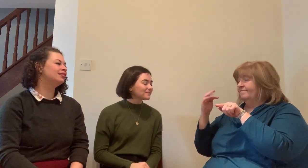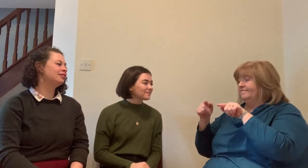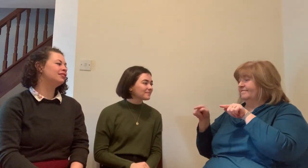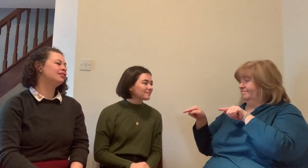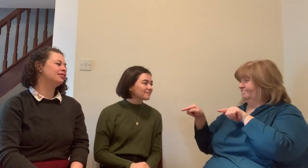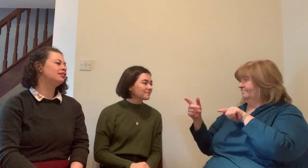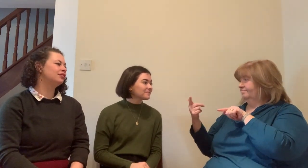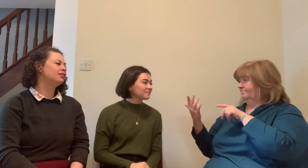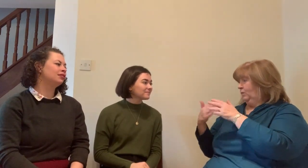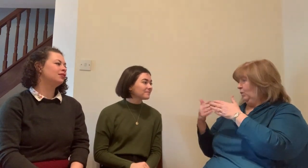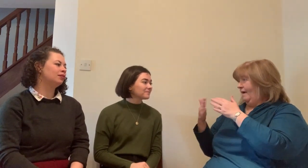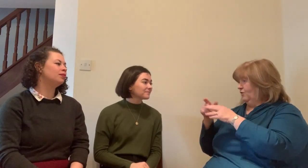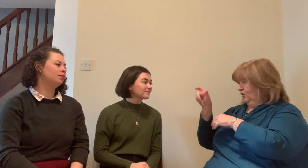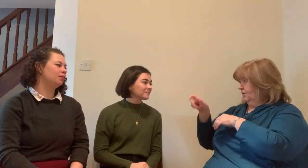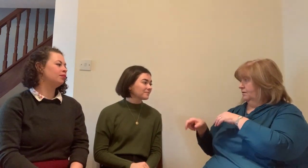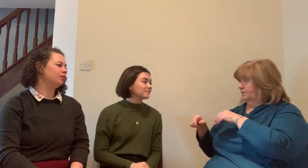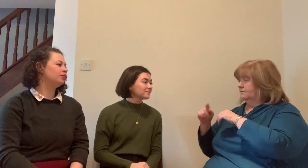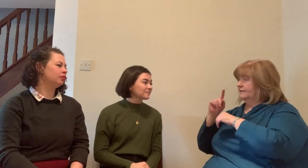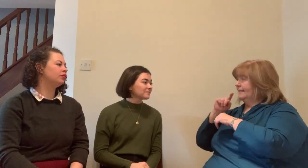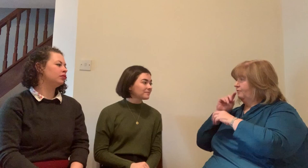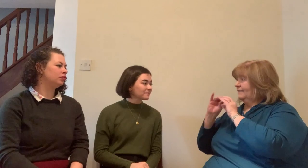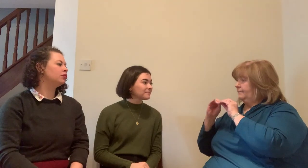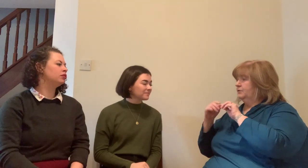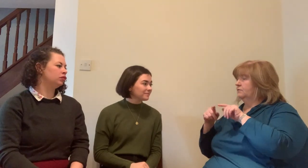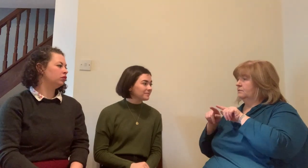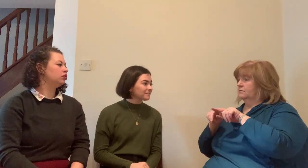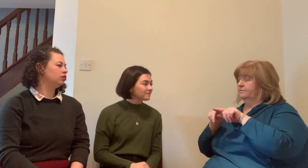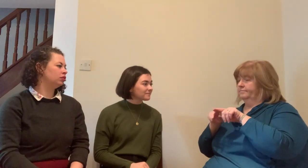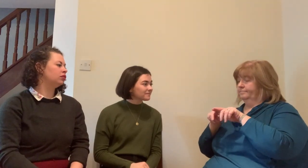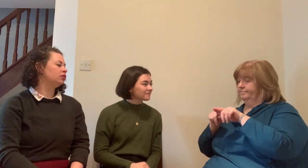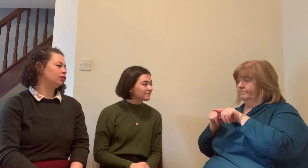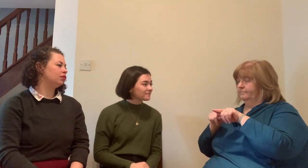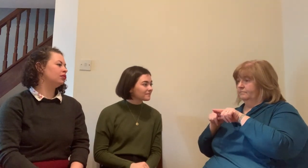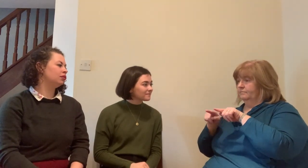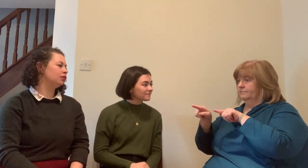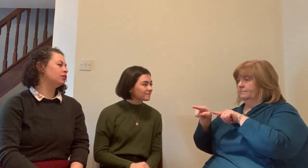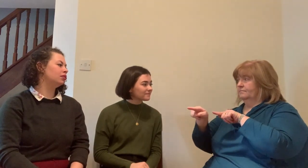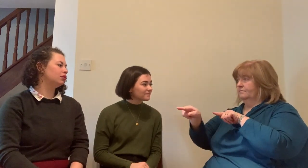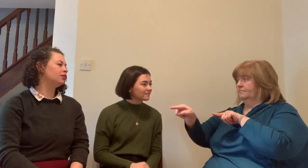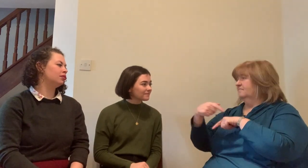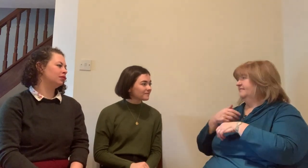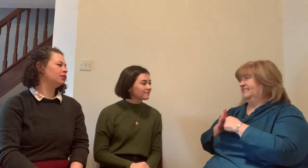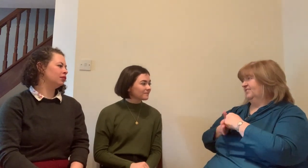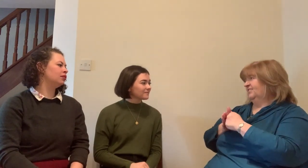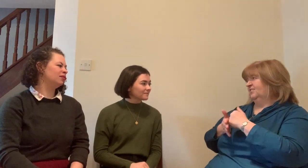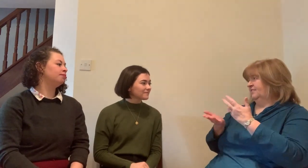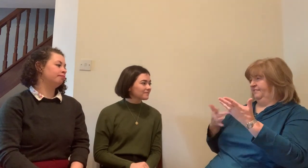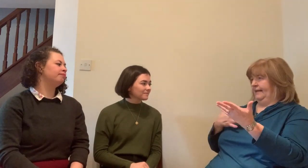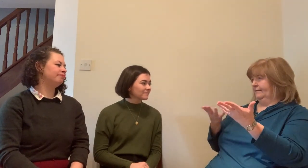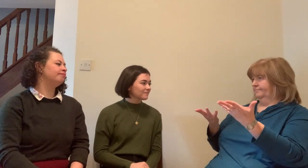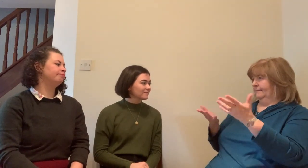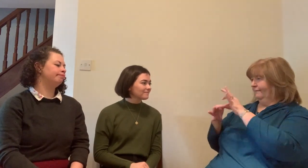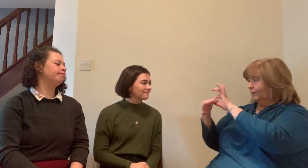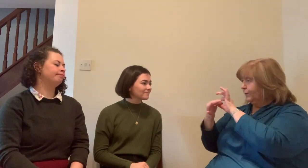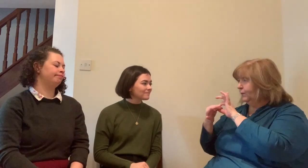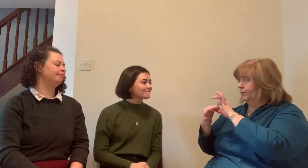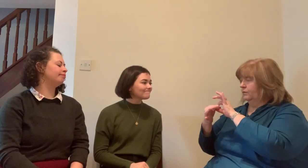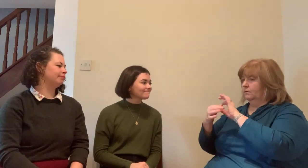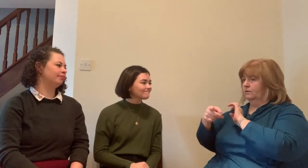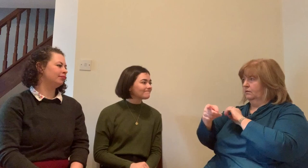their comfort with your presence in the room we have have that like I said a shared experience and